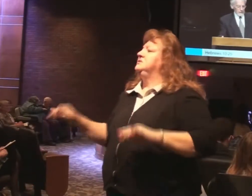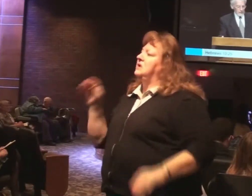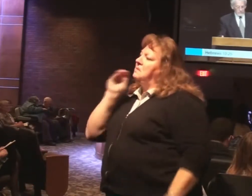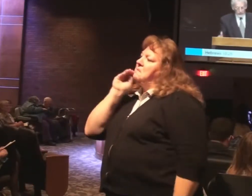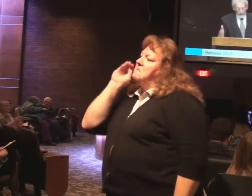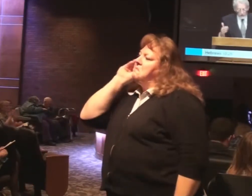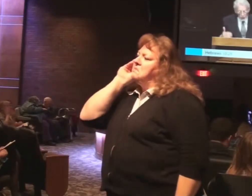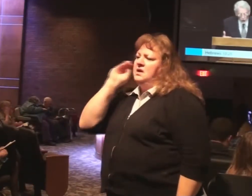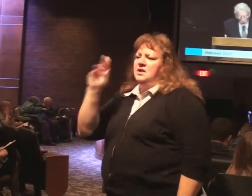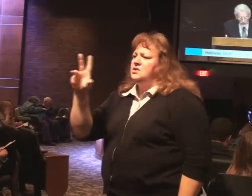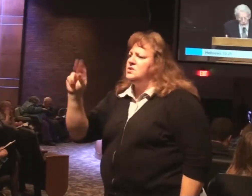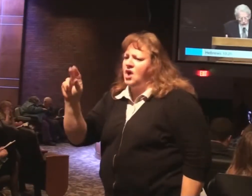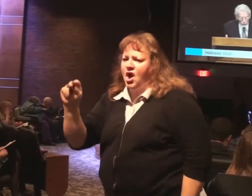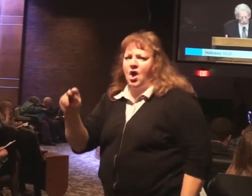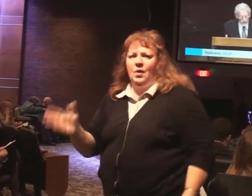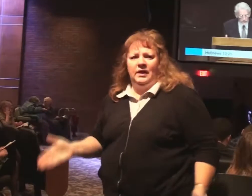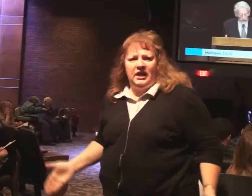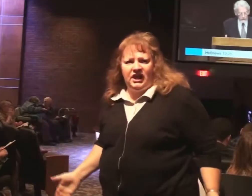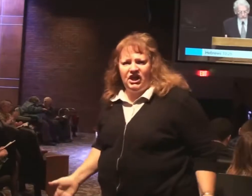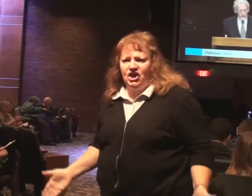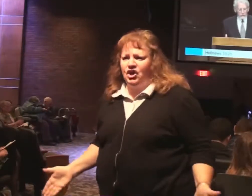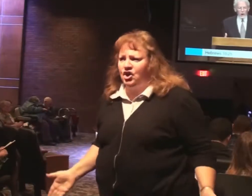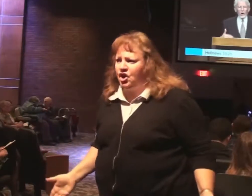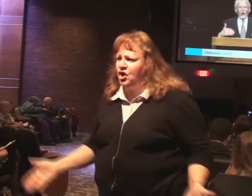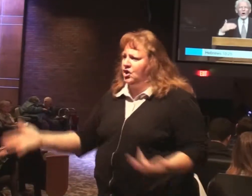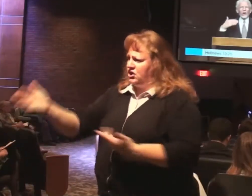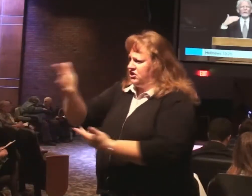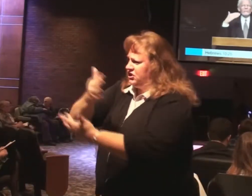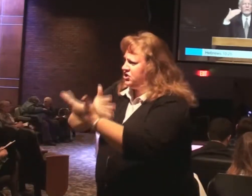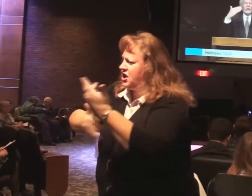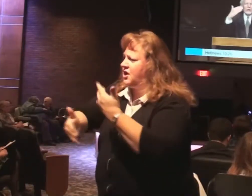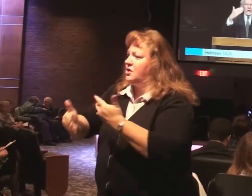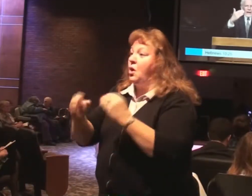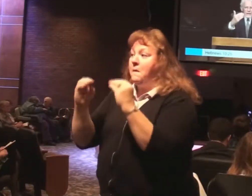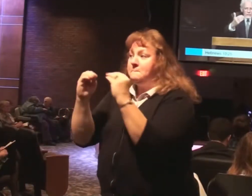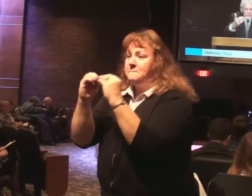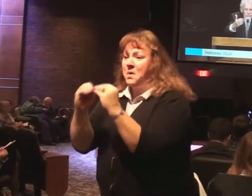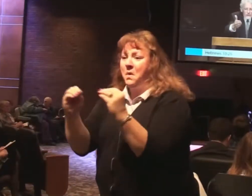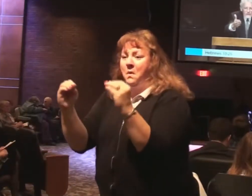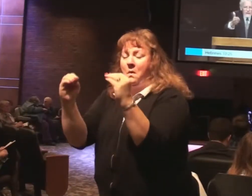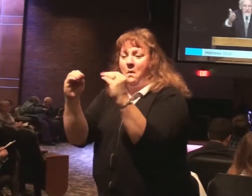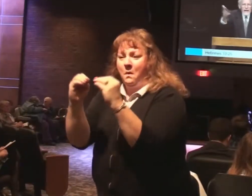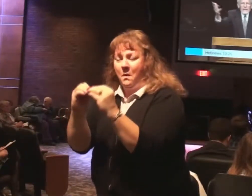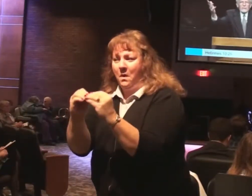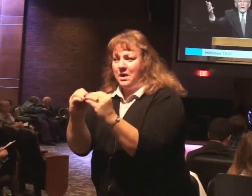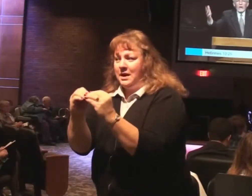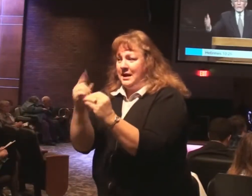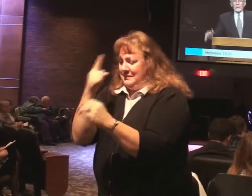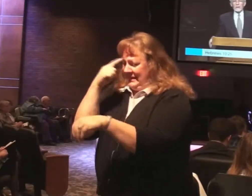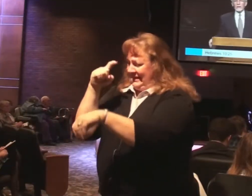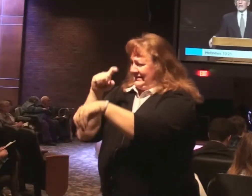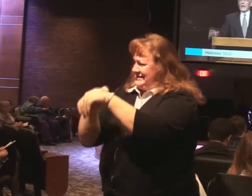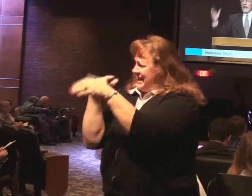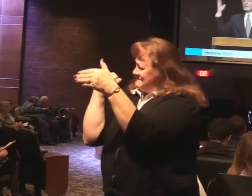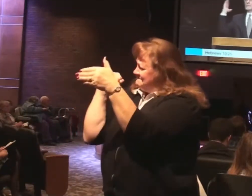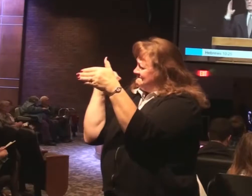But encouraging one another. All the more as you see the day drawing near. Every